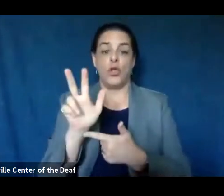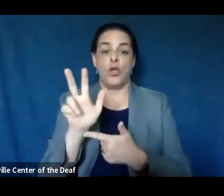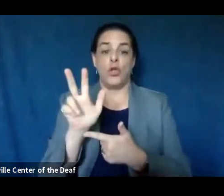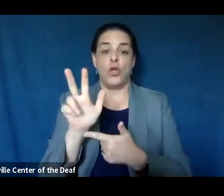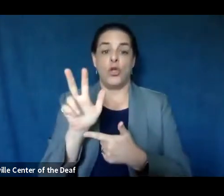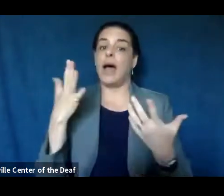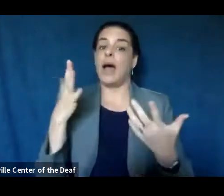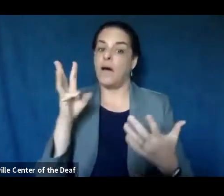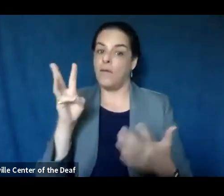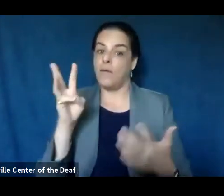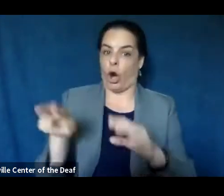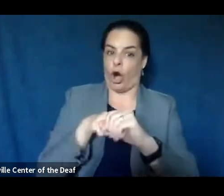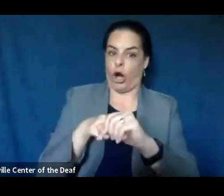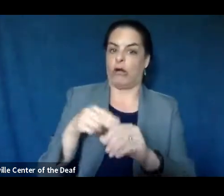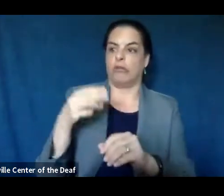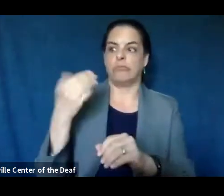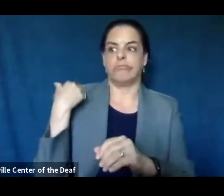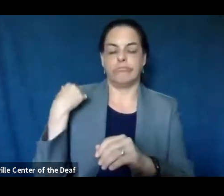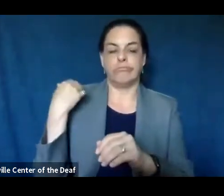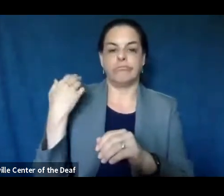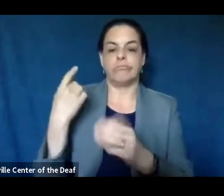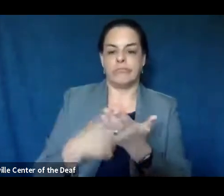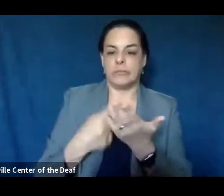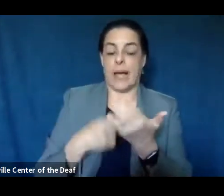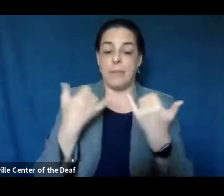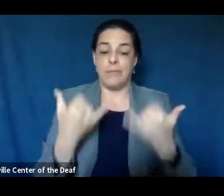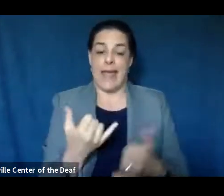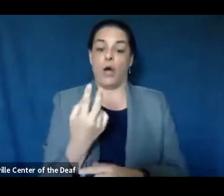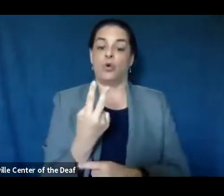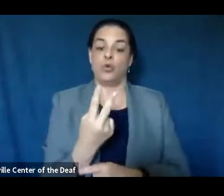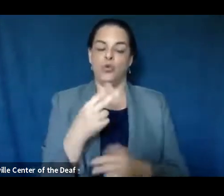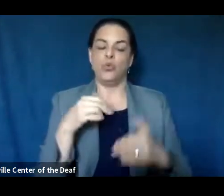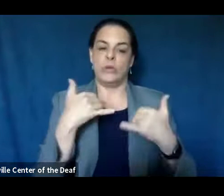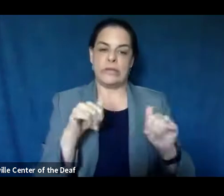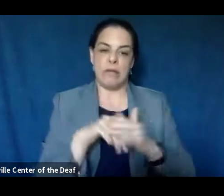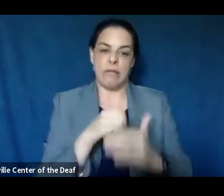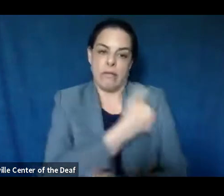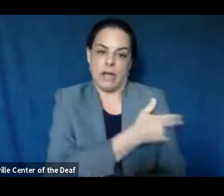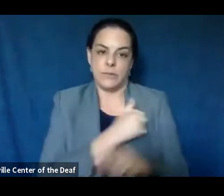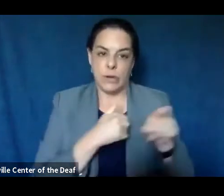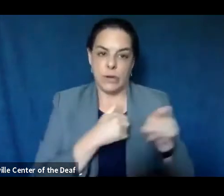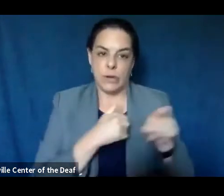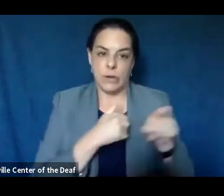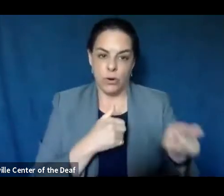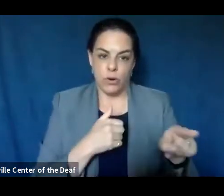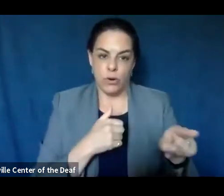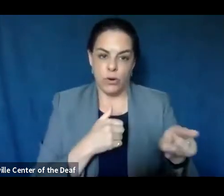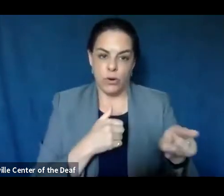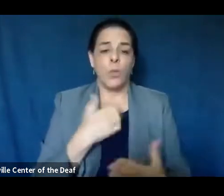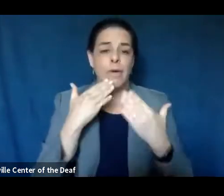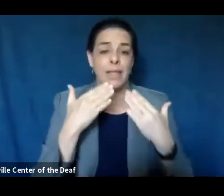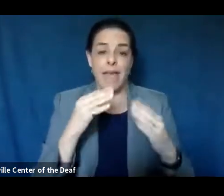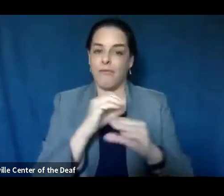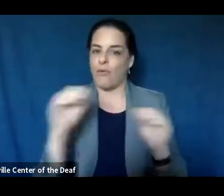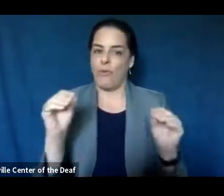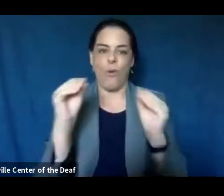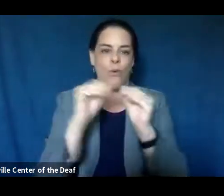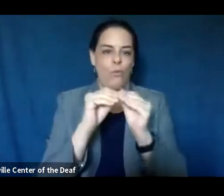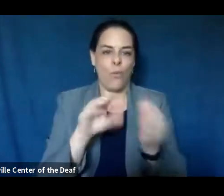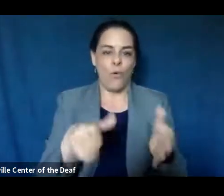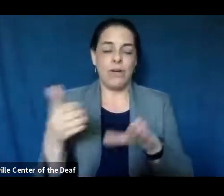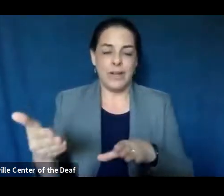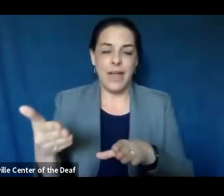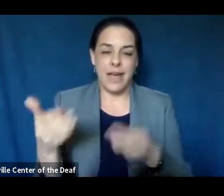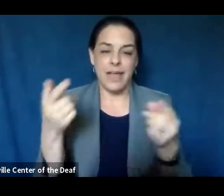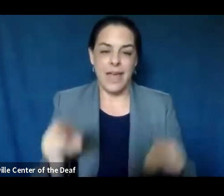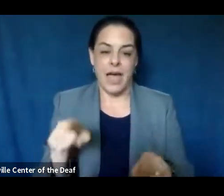hospitalized at some point in their illness, with two currently being hospitalized. And we are thankful to report that we have no additional death